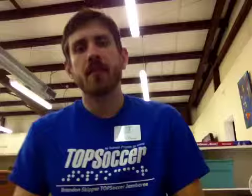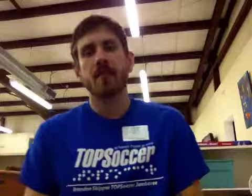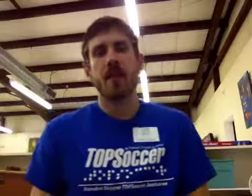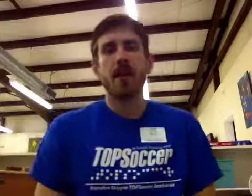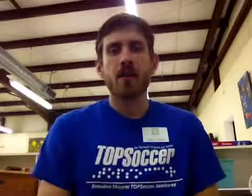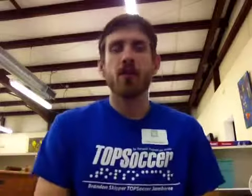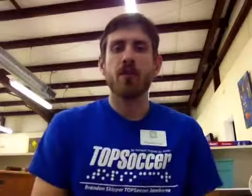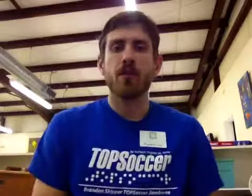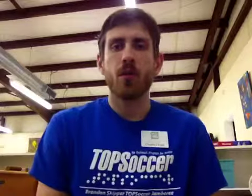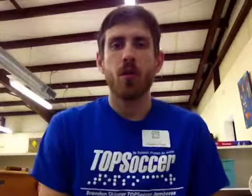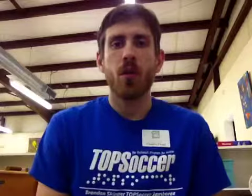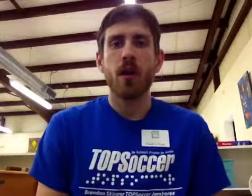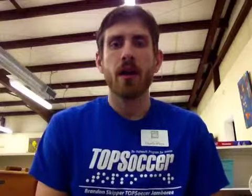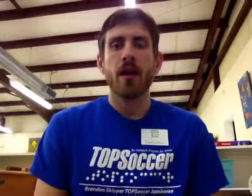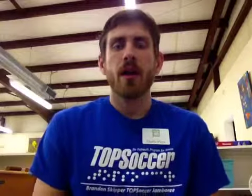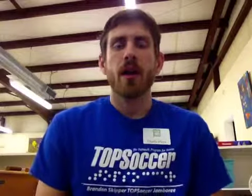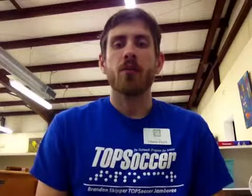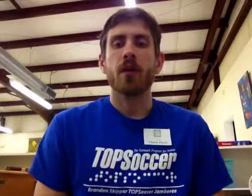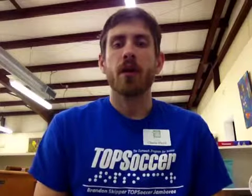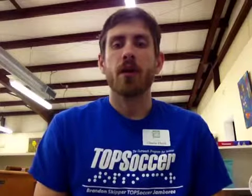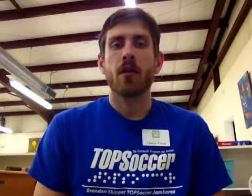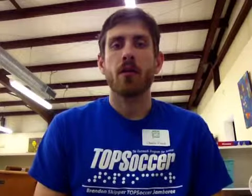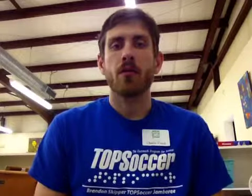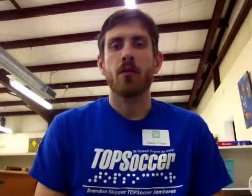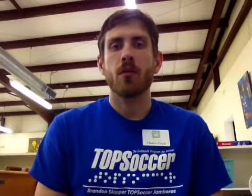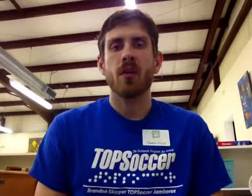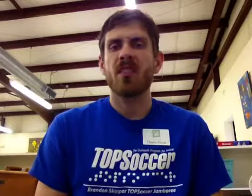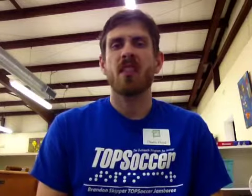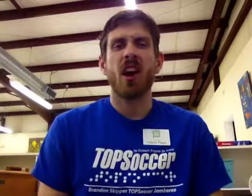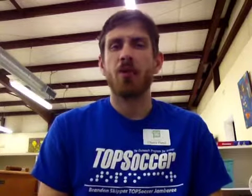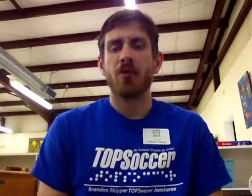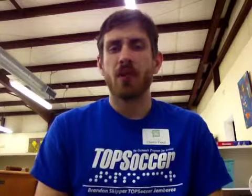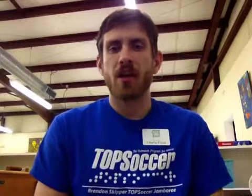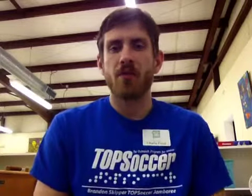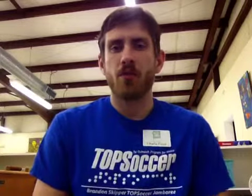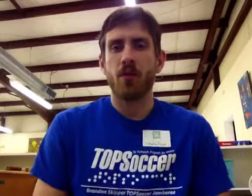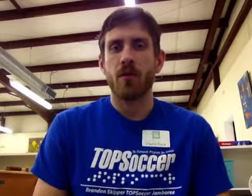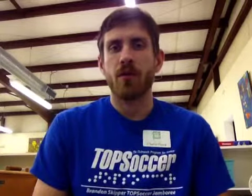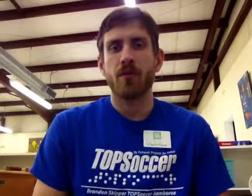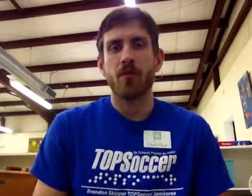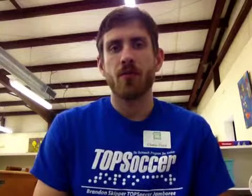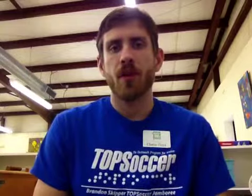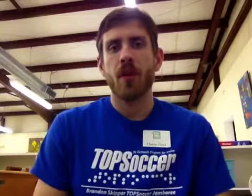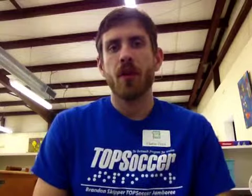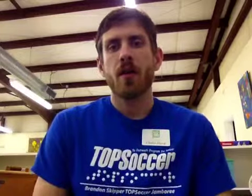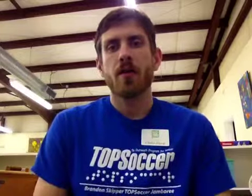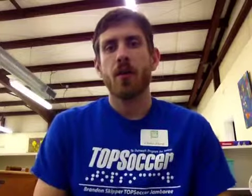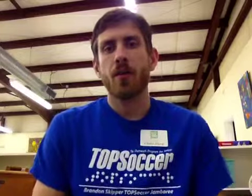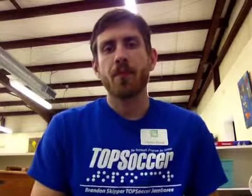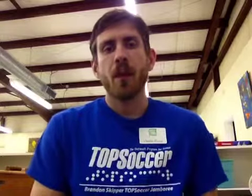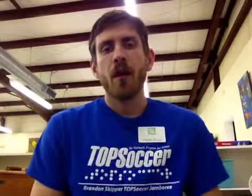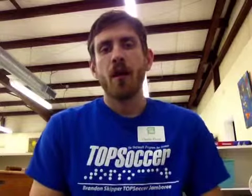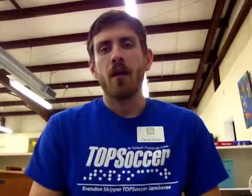This is Sign Language 201, and we're going to do just a couple of nature words, just for fun. So, um,